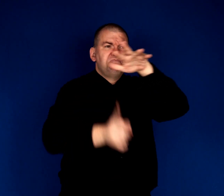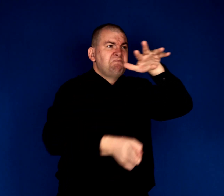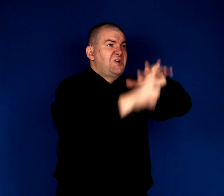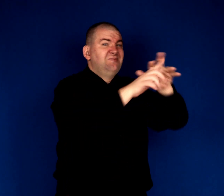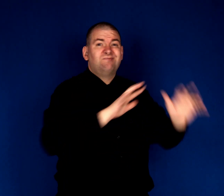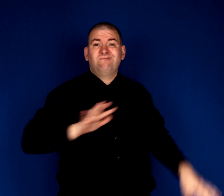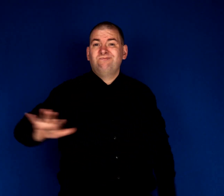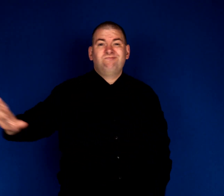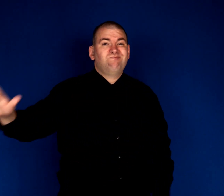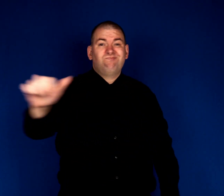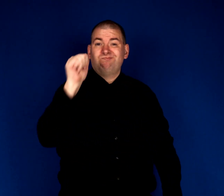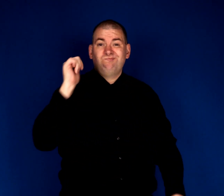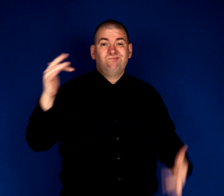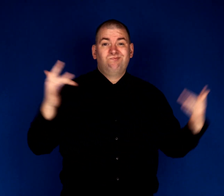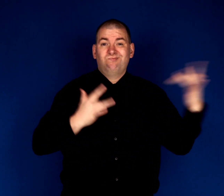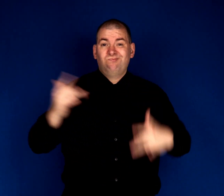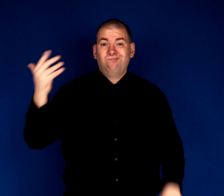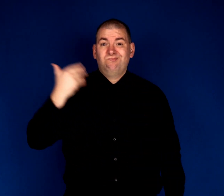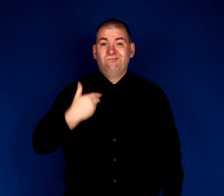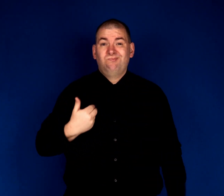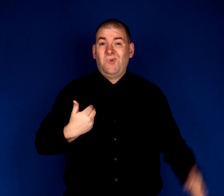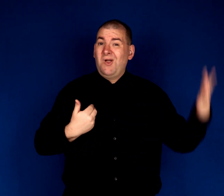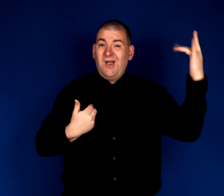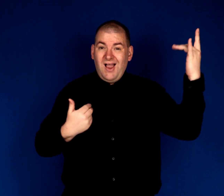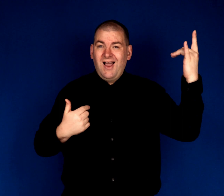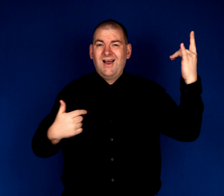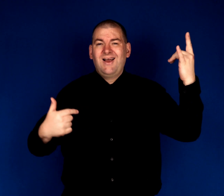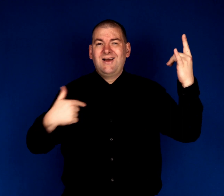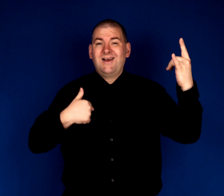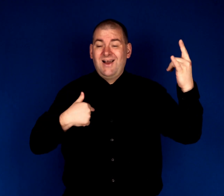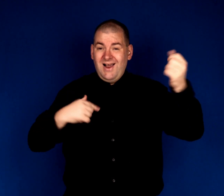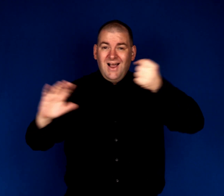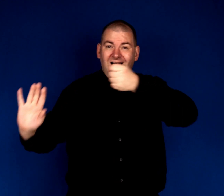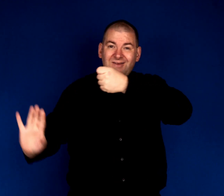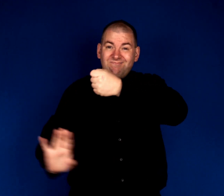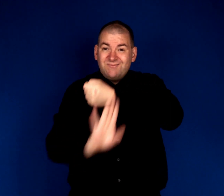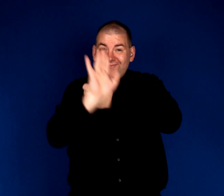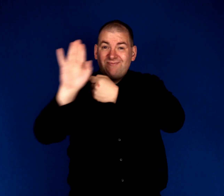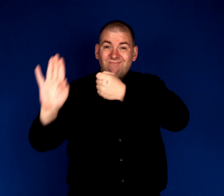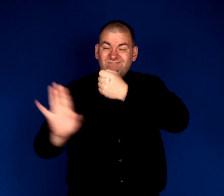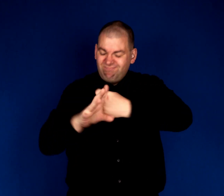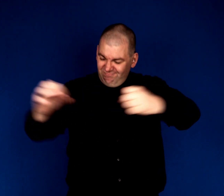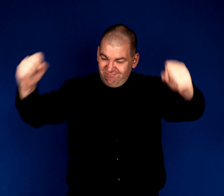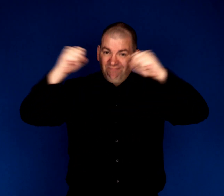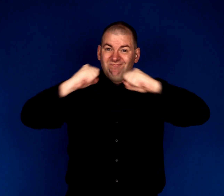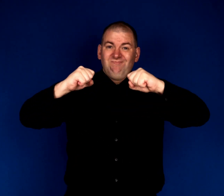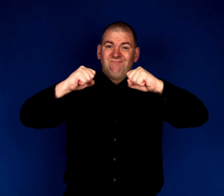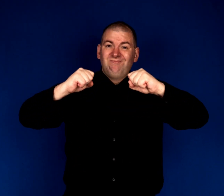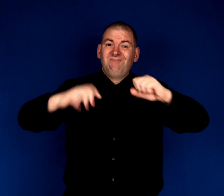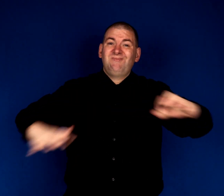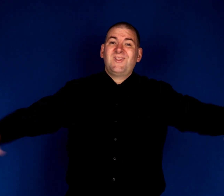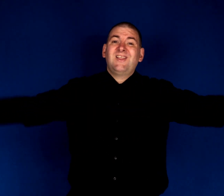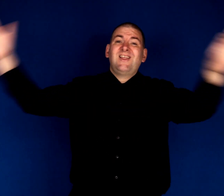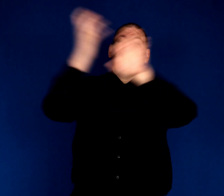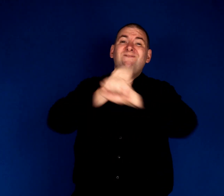They won't worry me, for I'm sheltered safe